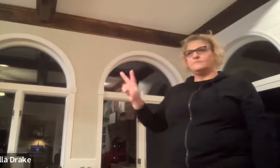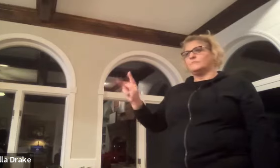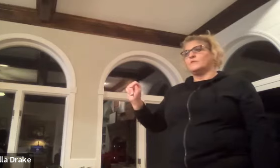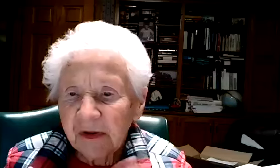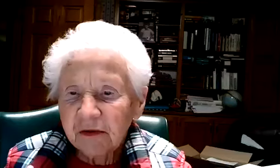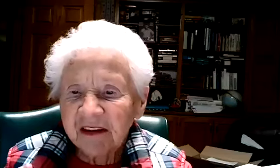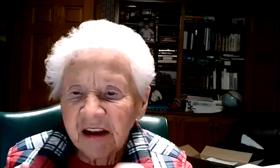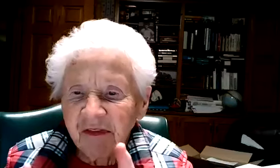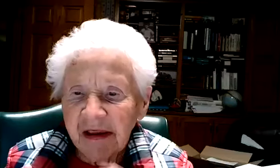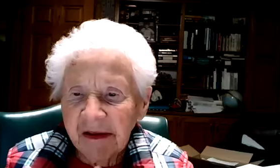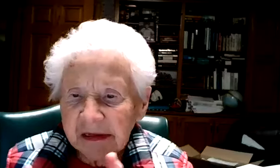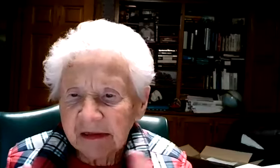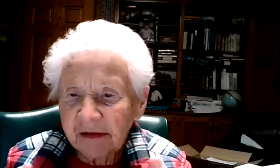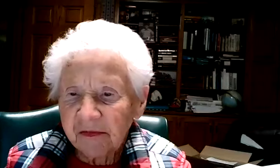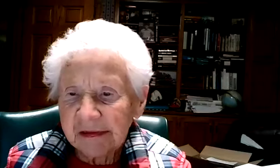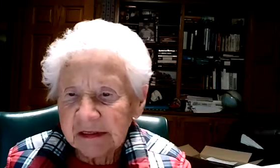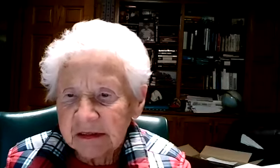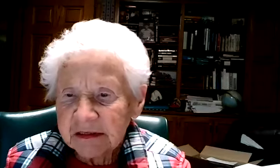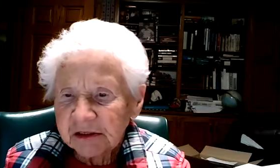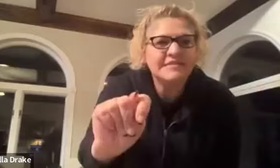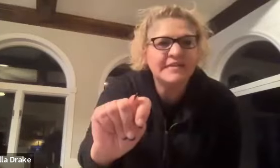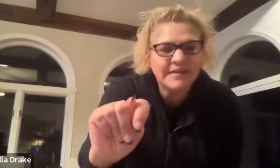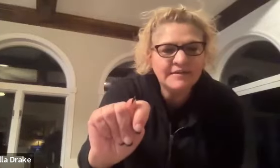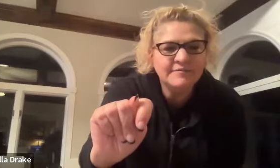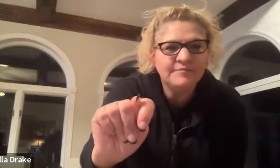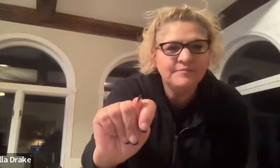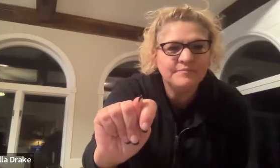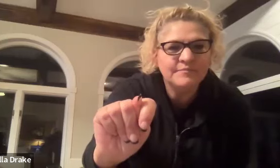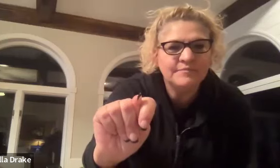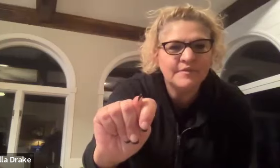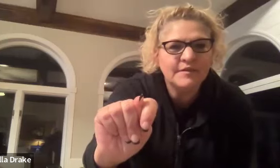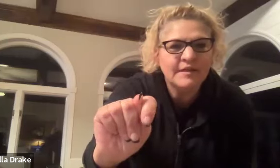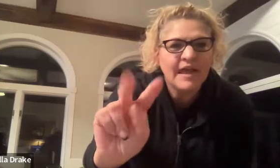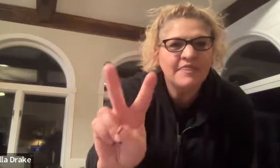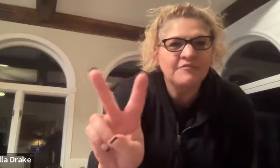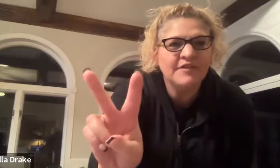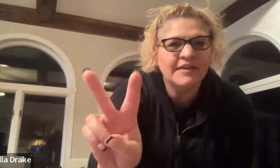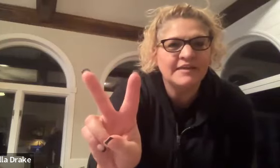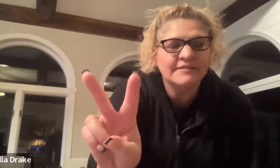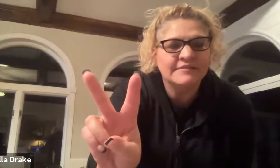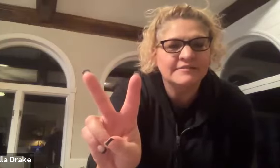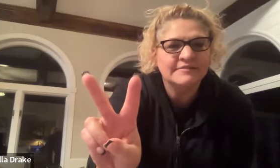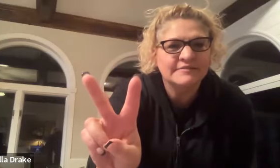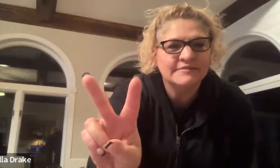which one's tv tv is just the t and the v okay